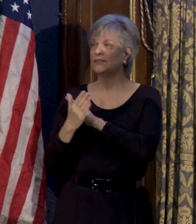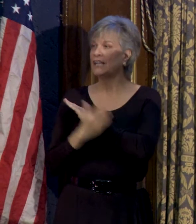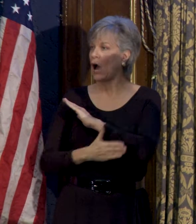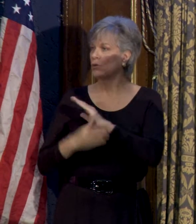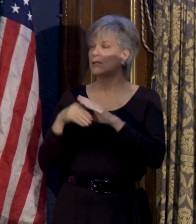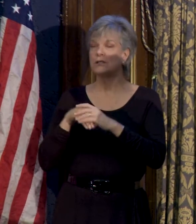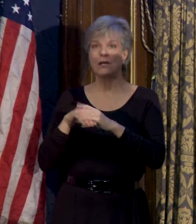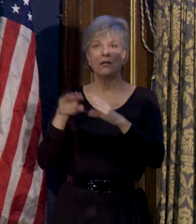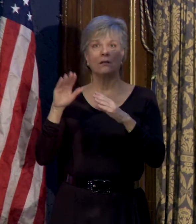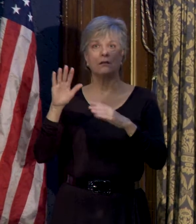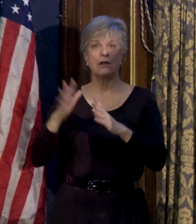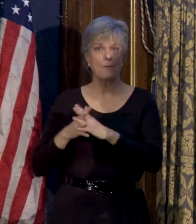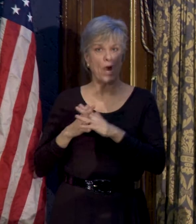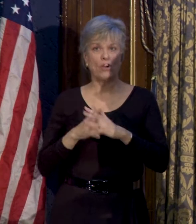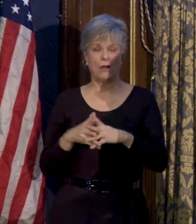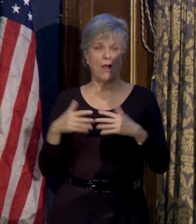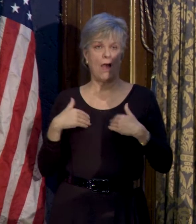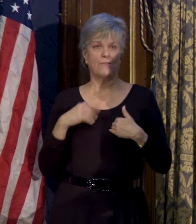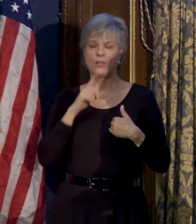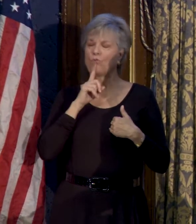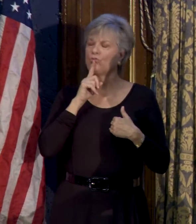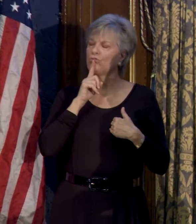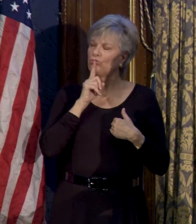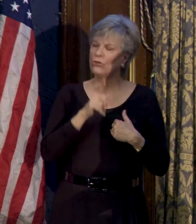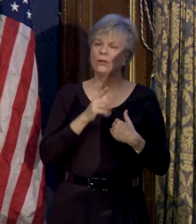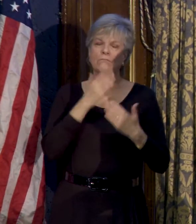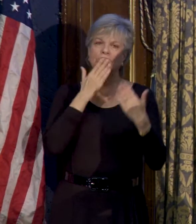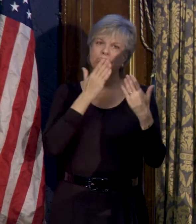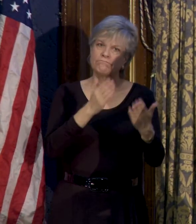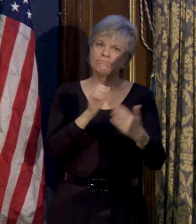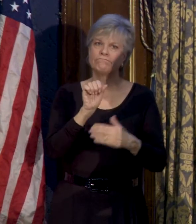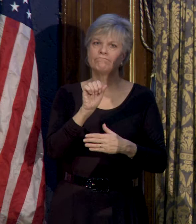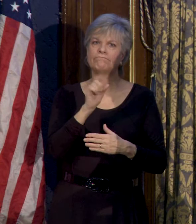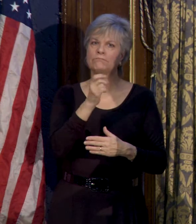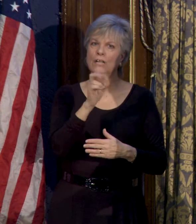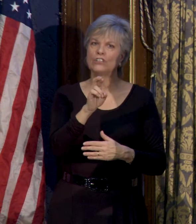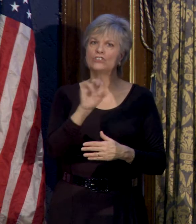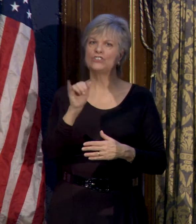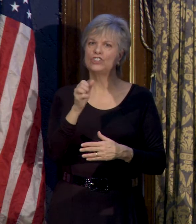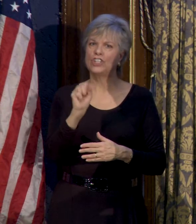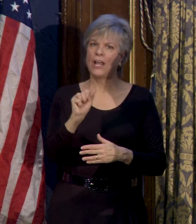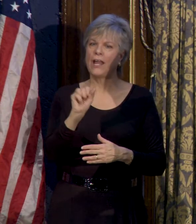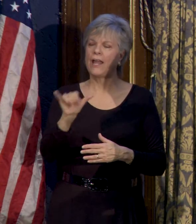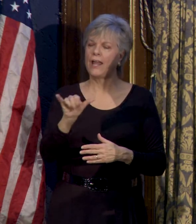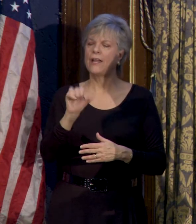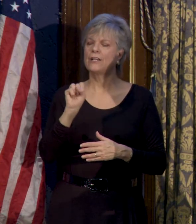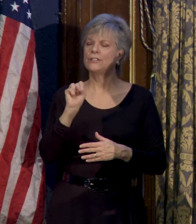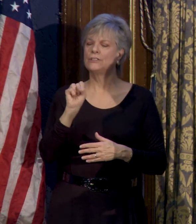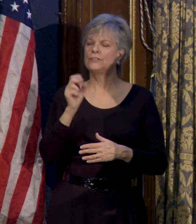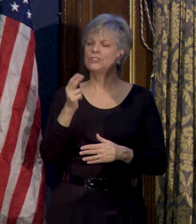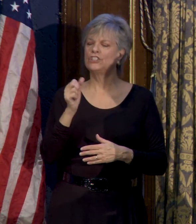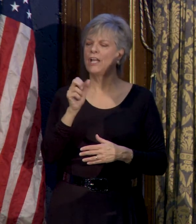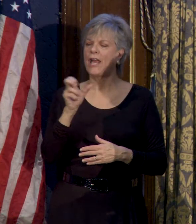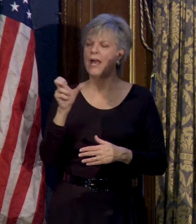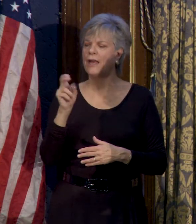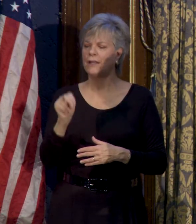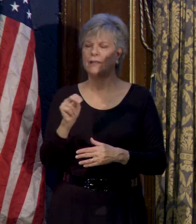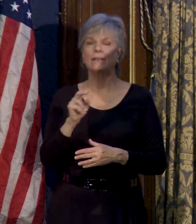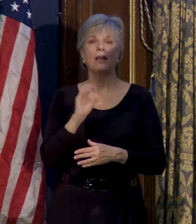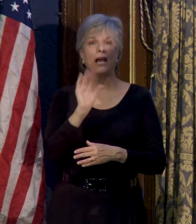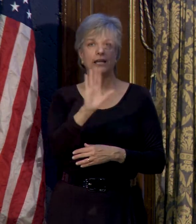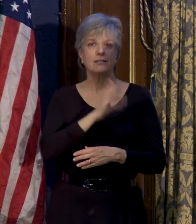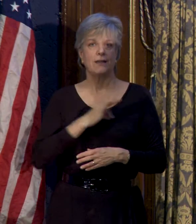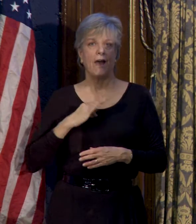hospital system like ours. So I'm deeply indebted to the good people, Dr. Jay Shannon and his staff, and of course, our board, headed by Hill Hammock,